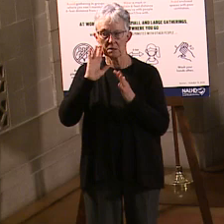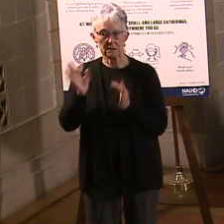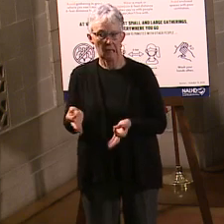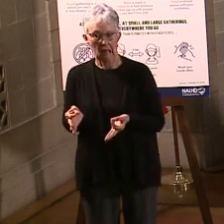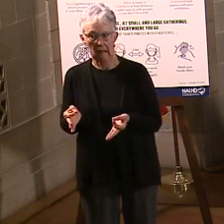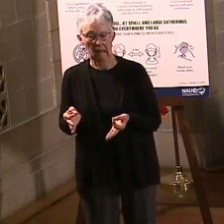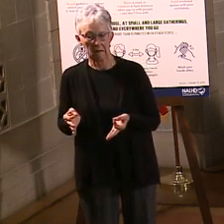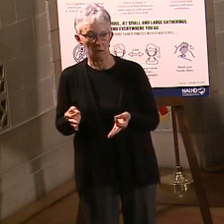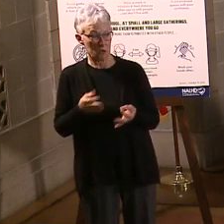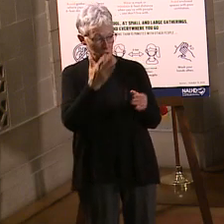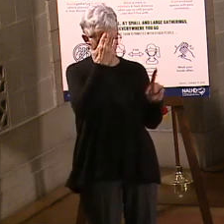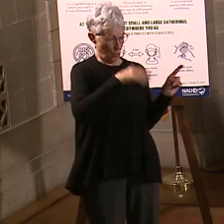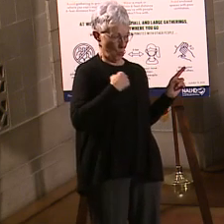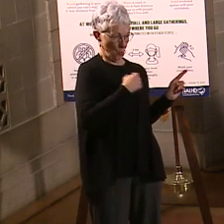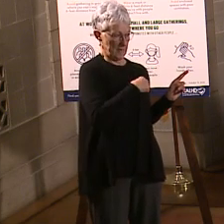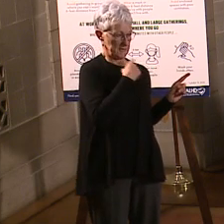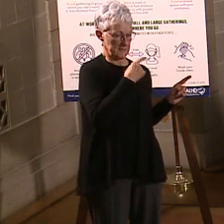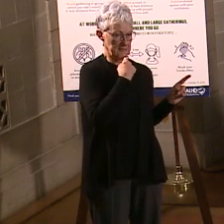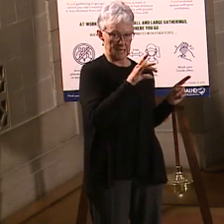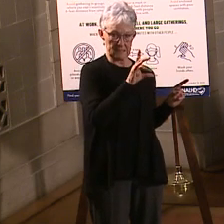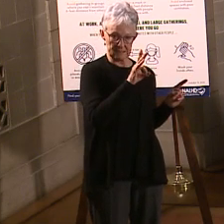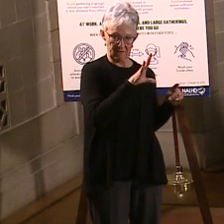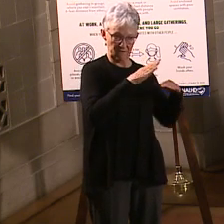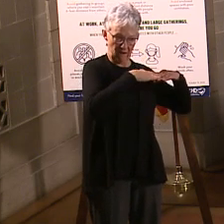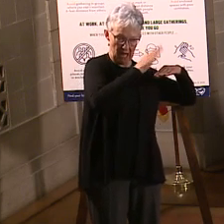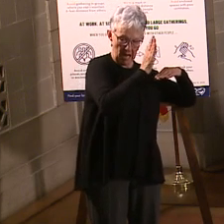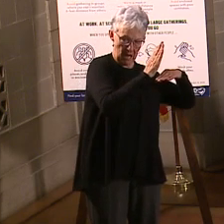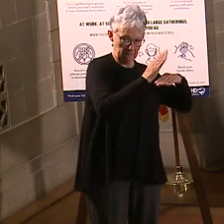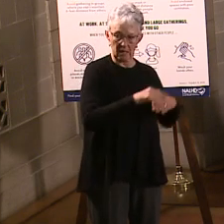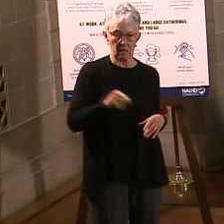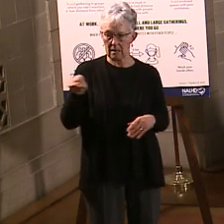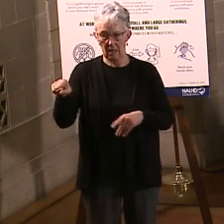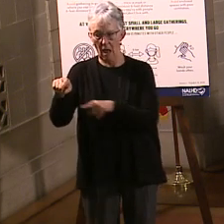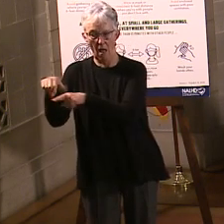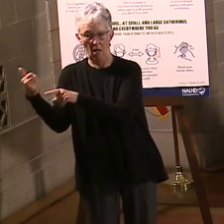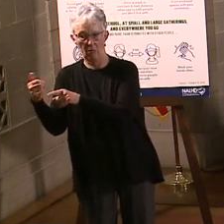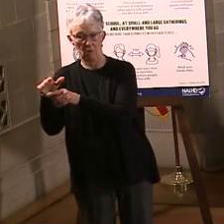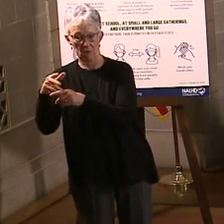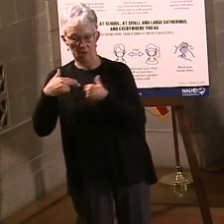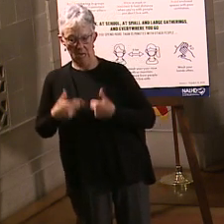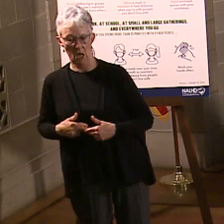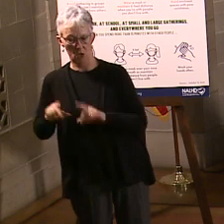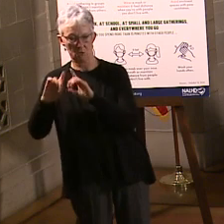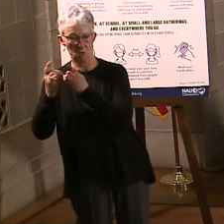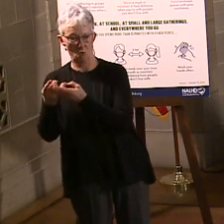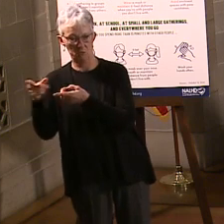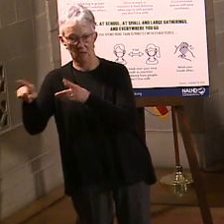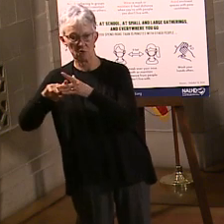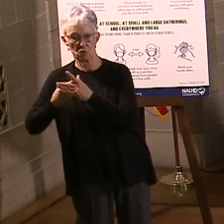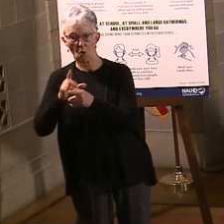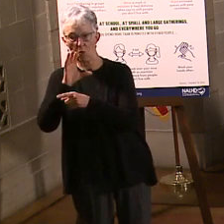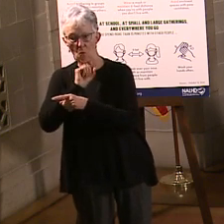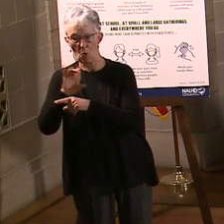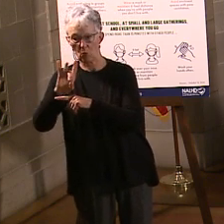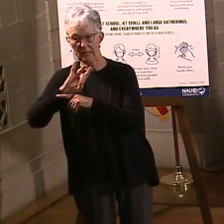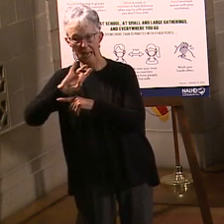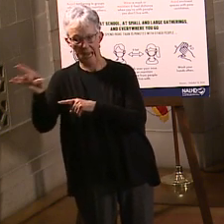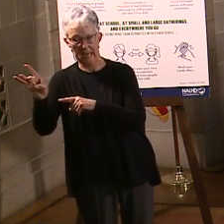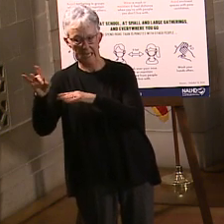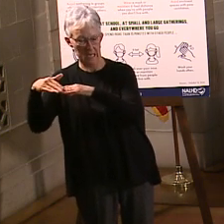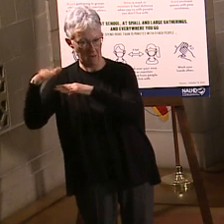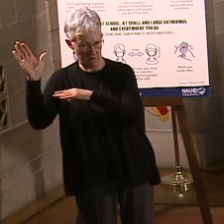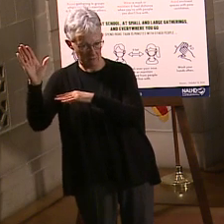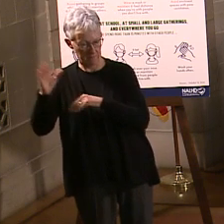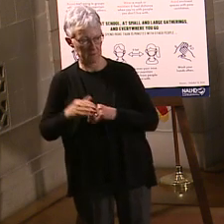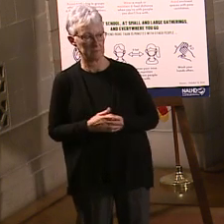75 years and older. Teresa started with 80 years and older to make sure we were prioritizing those older folks. And then, just one other